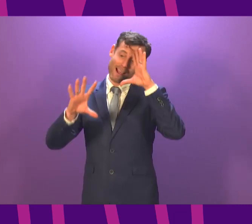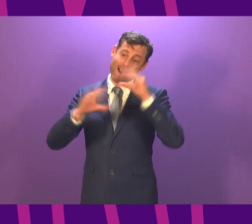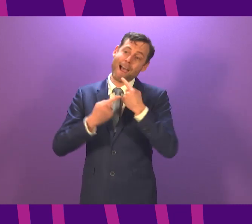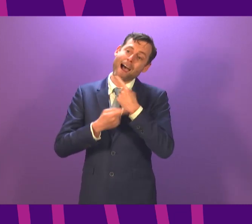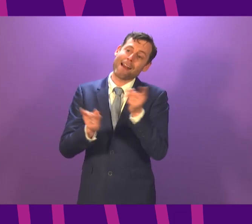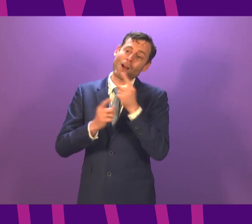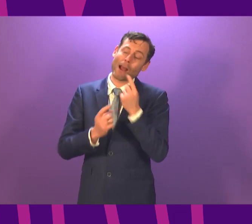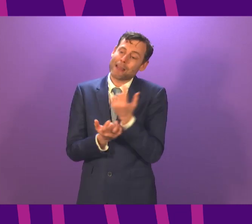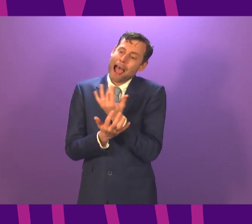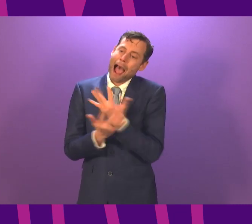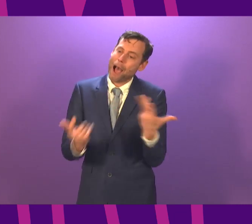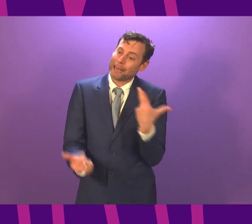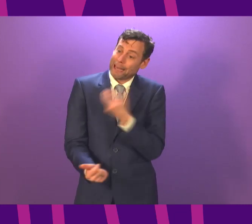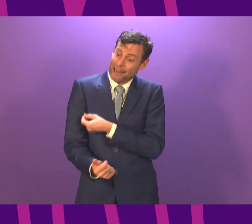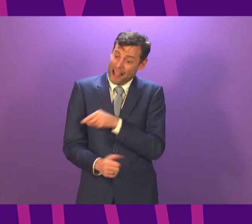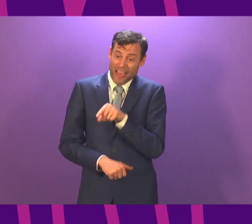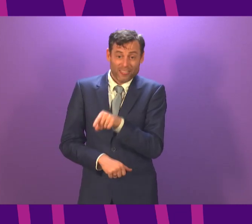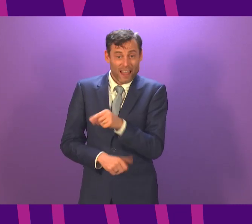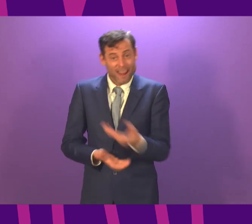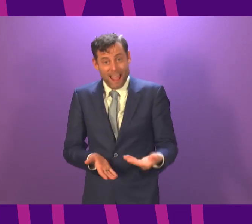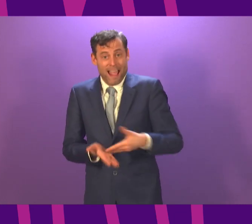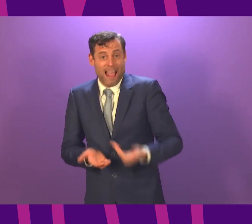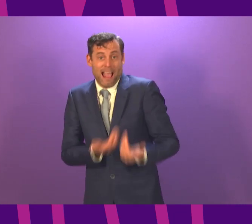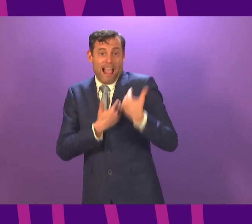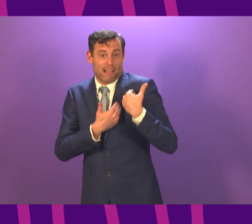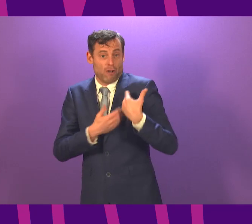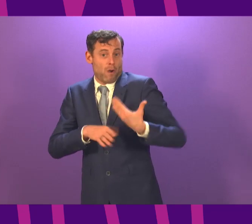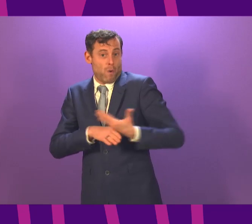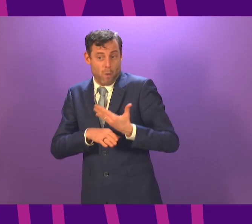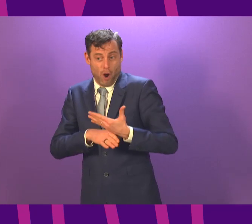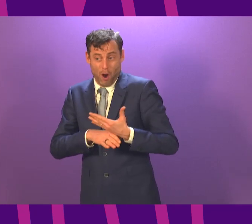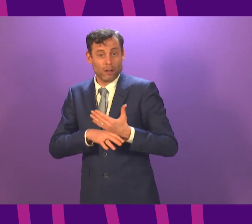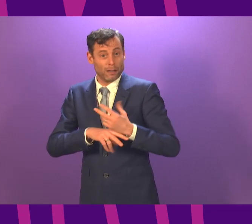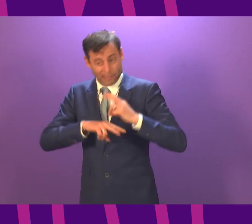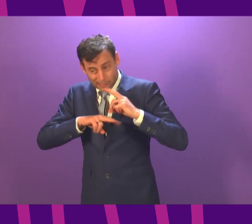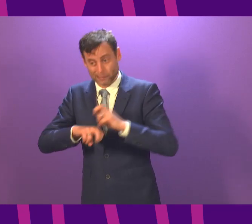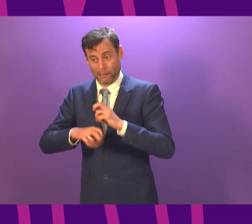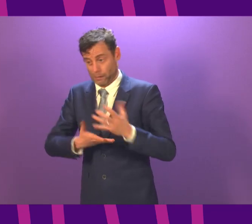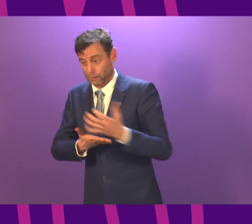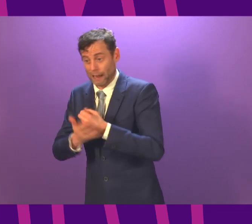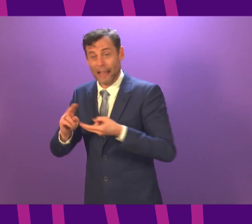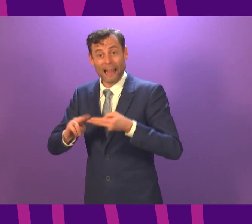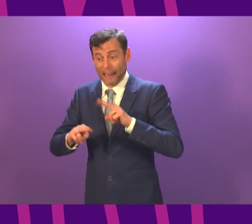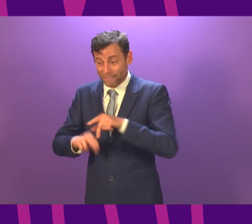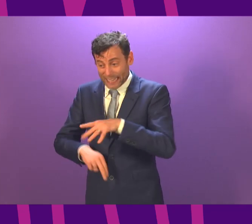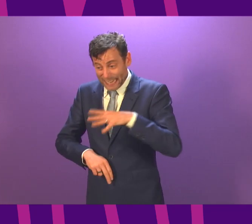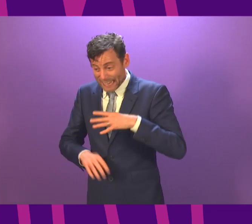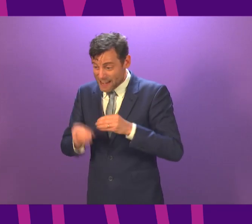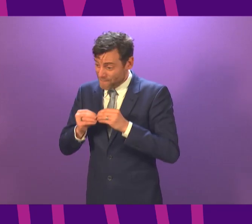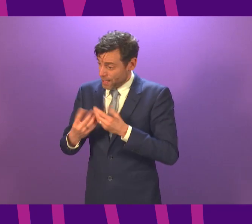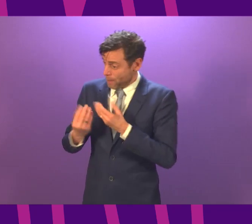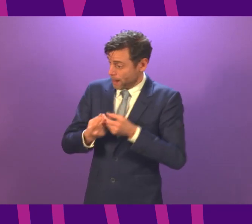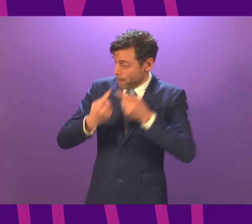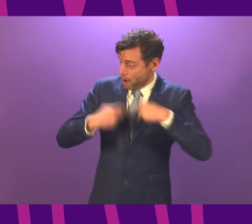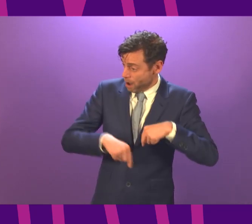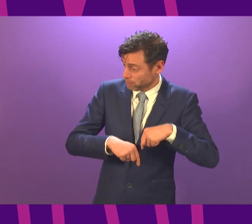the extra burden that creates, is that justified by the value of that information? If the answer to that is yes, we will do that but if the judgment